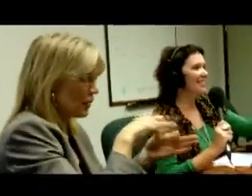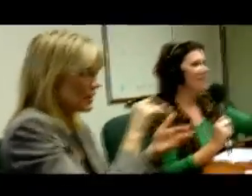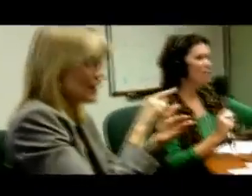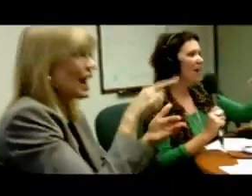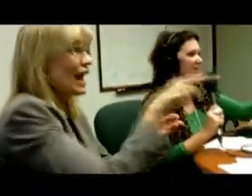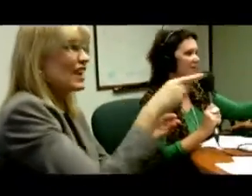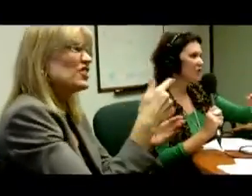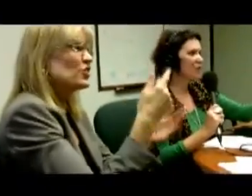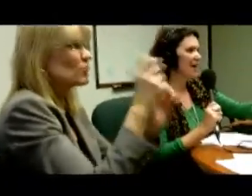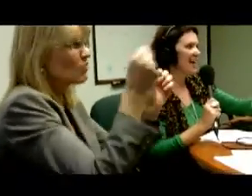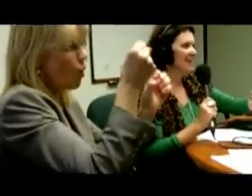writing on your hand.